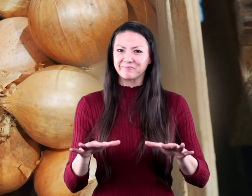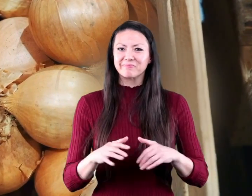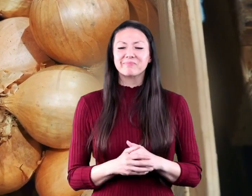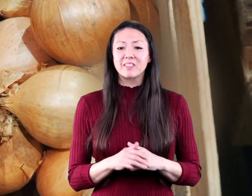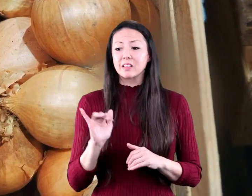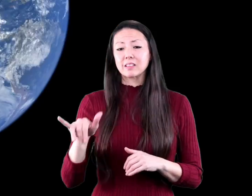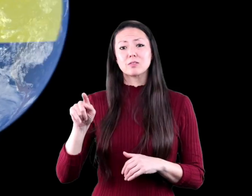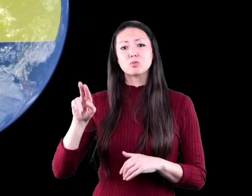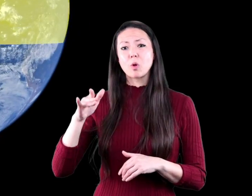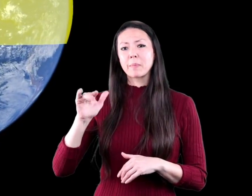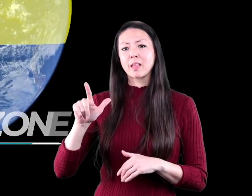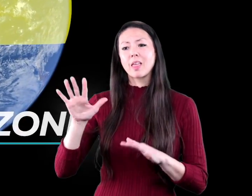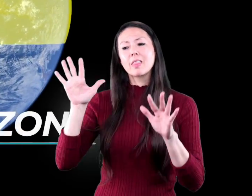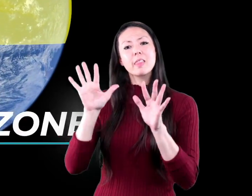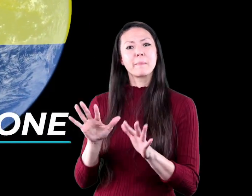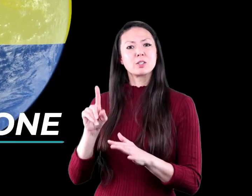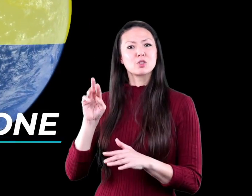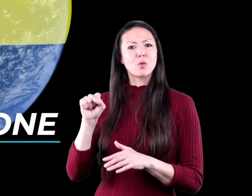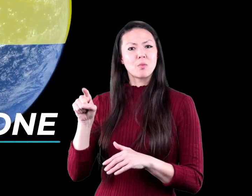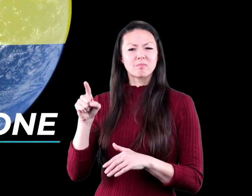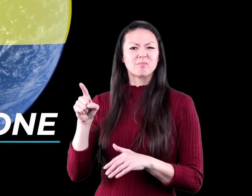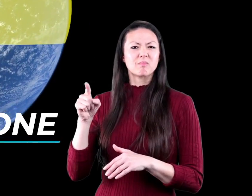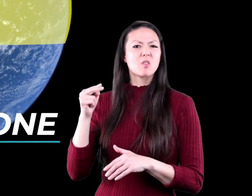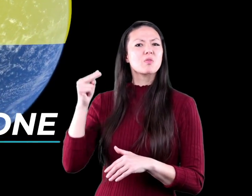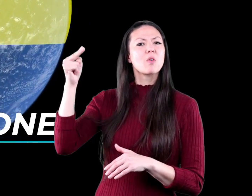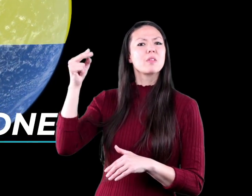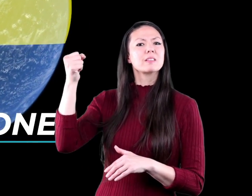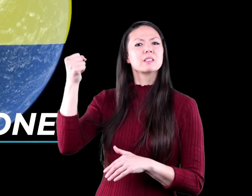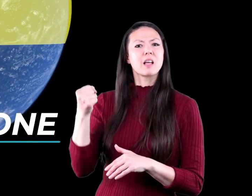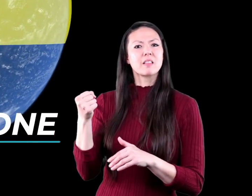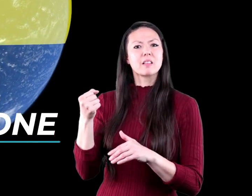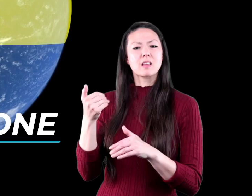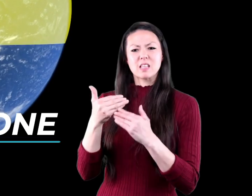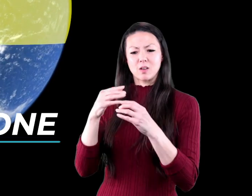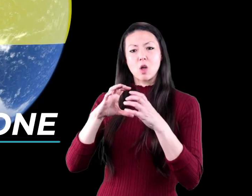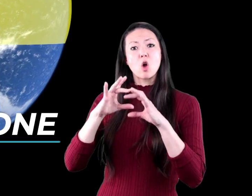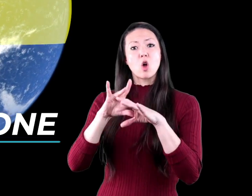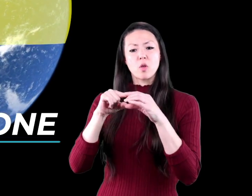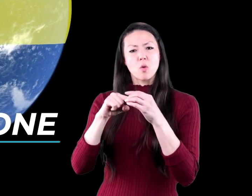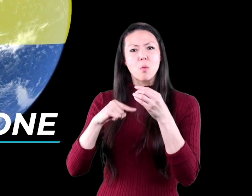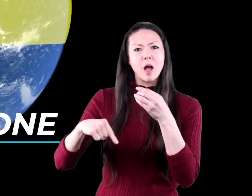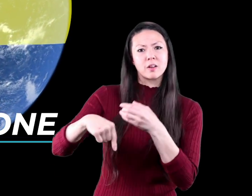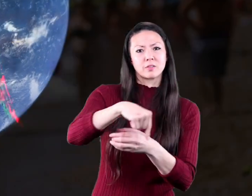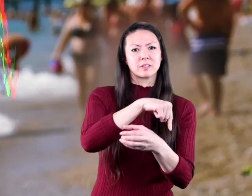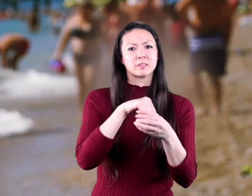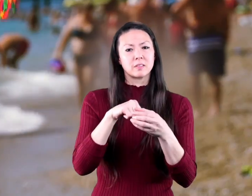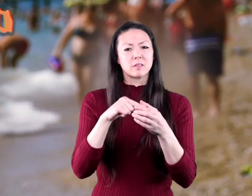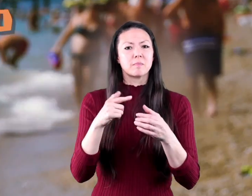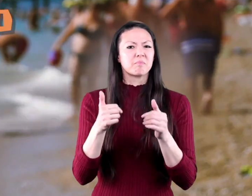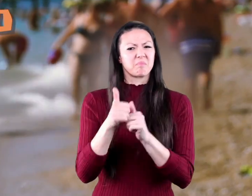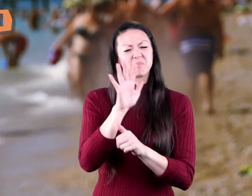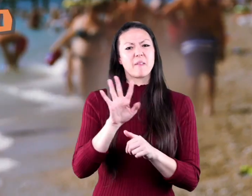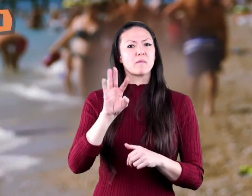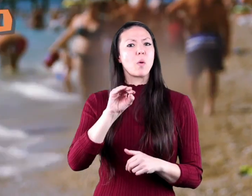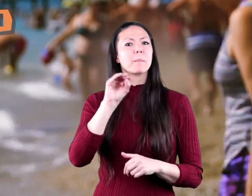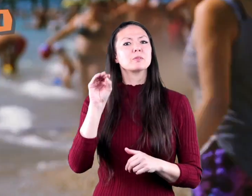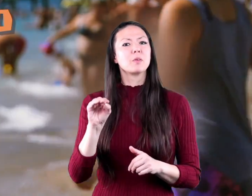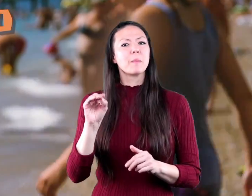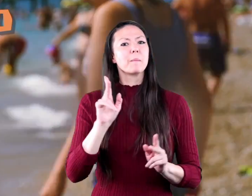the tropical climate zone is just north and south of the equator more than 40 percent of the people on